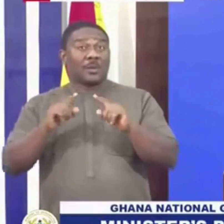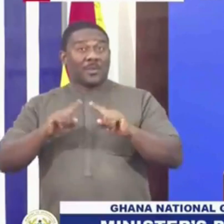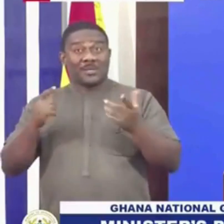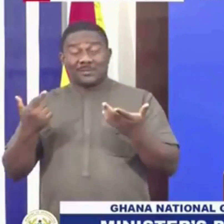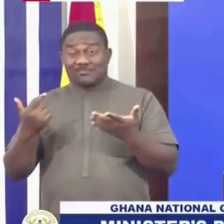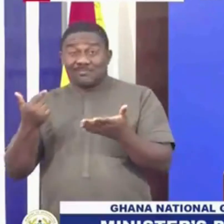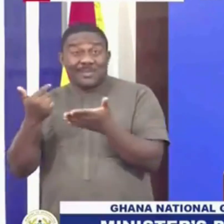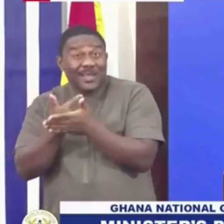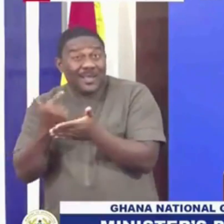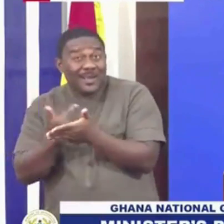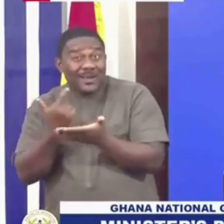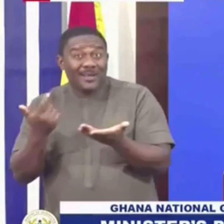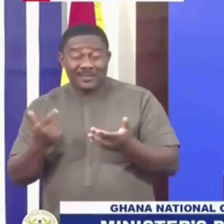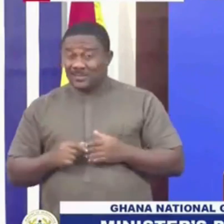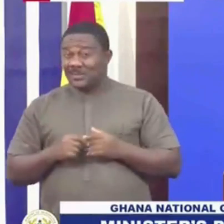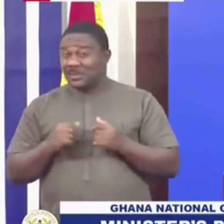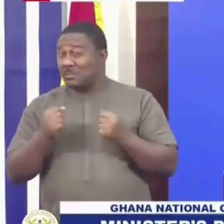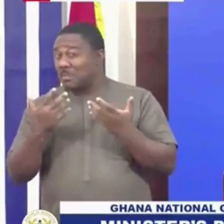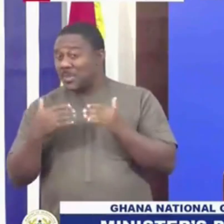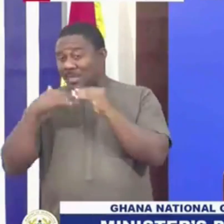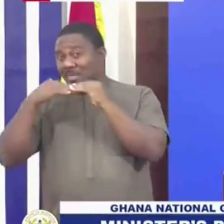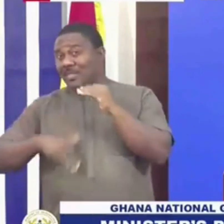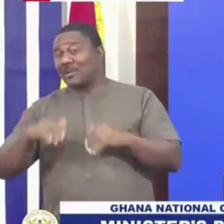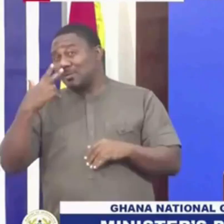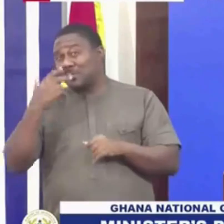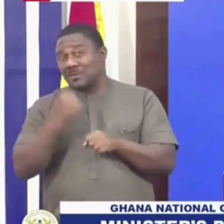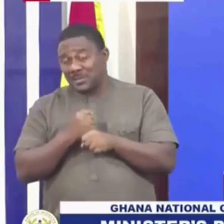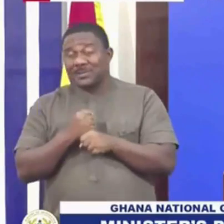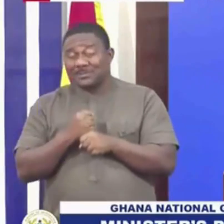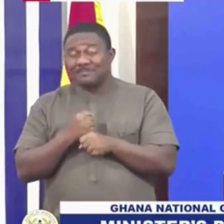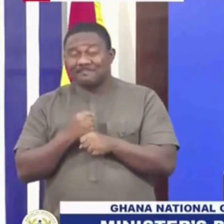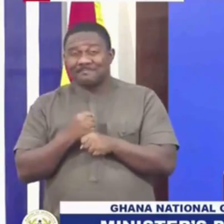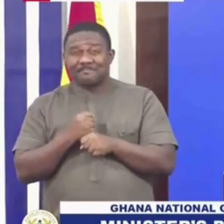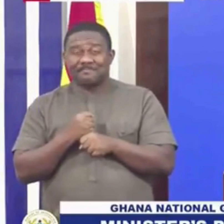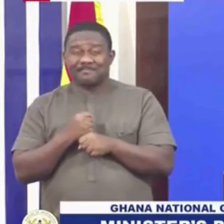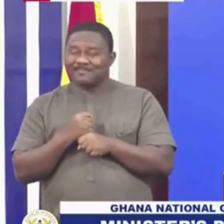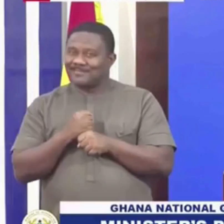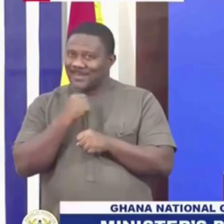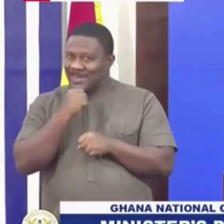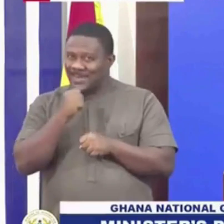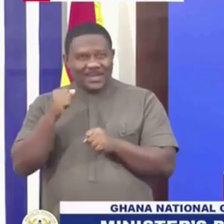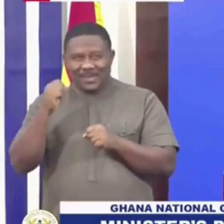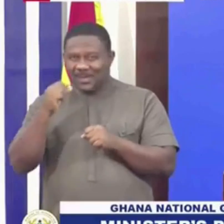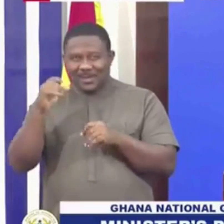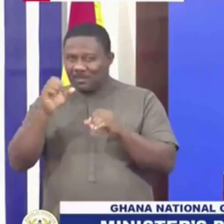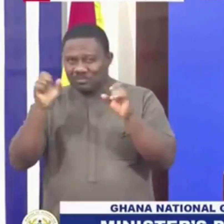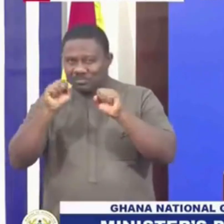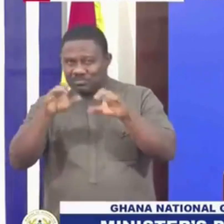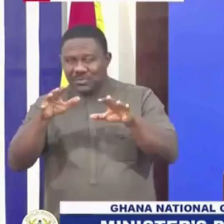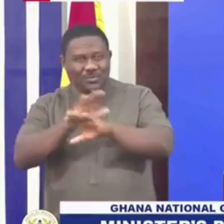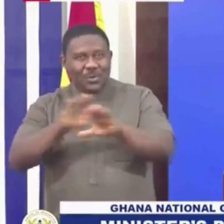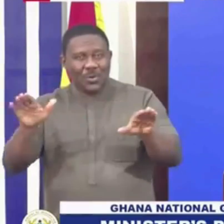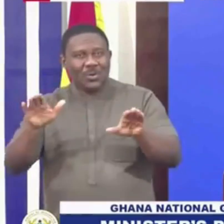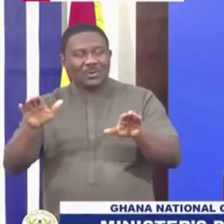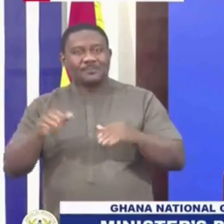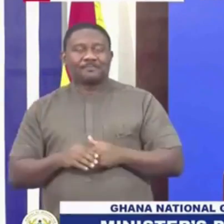for Ghana, for our gas infrastructure, it took less than three years. It's not juju. I think I will say this to the lawyer.